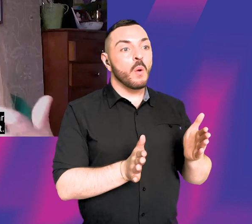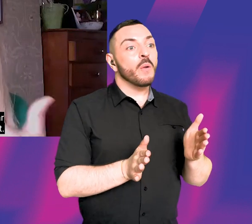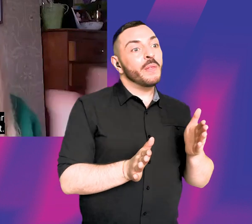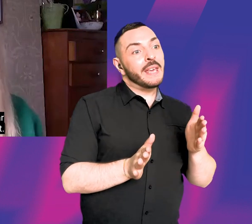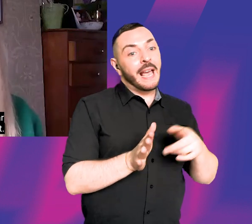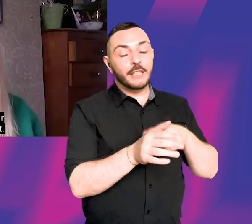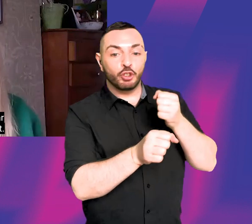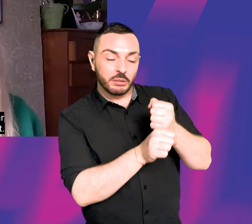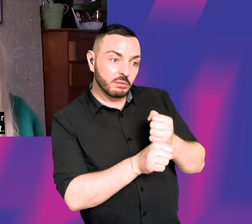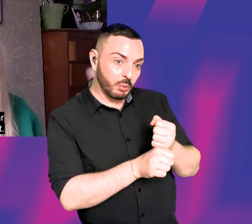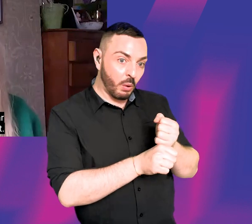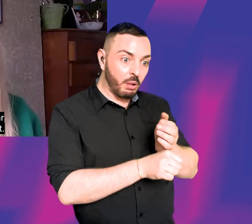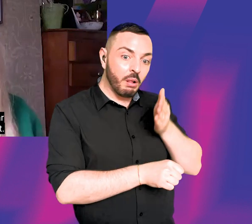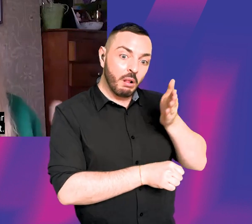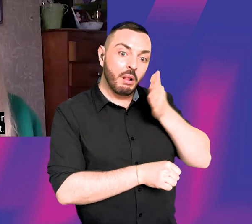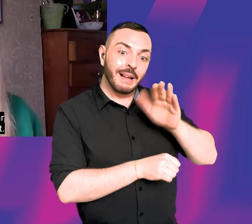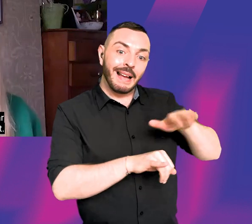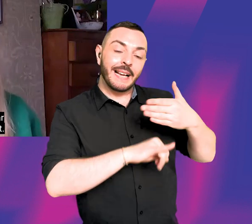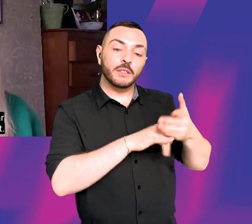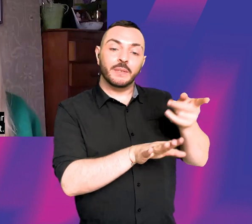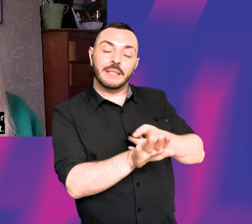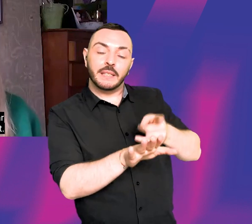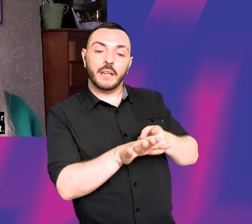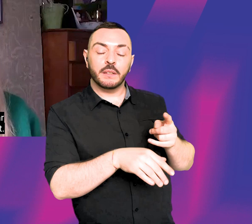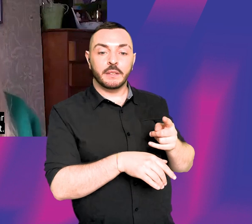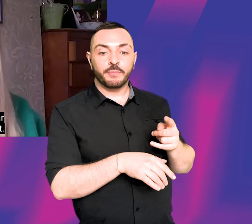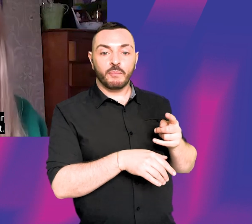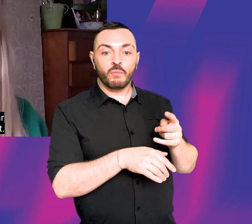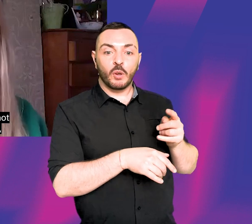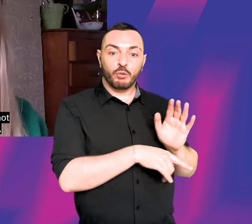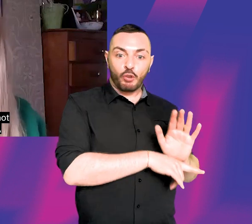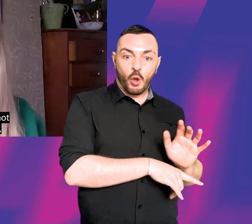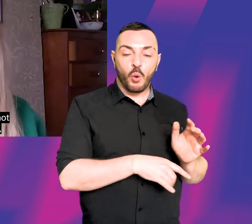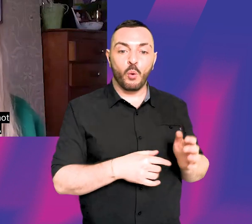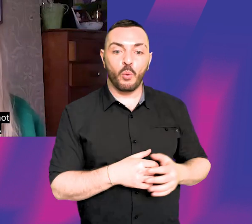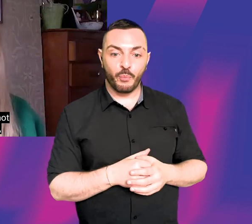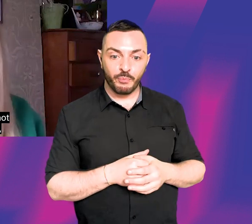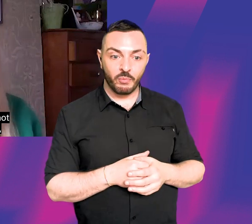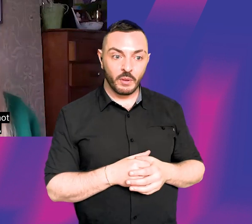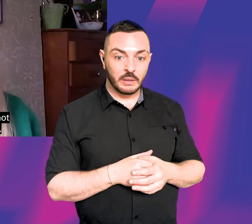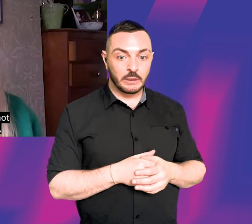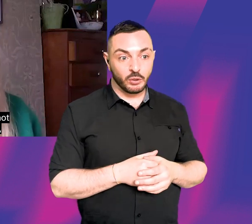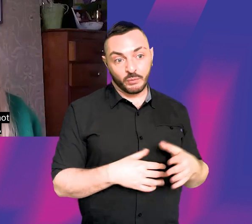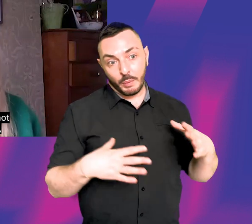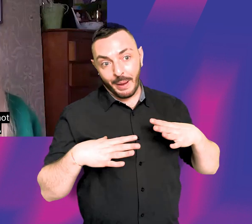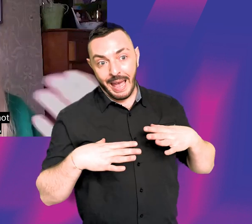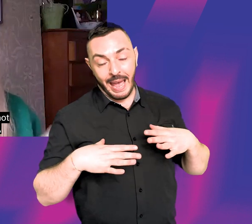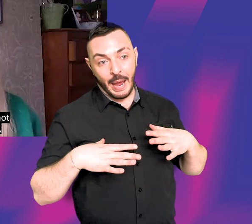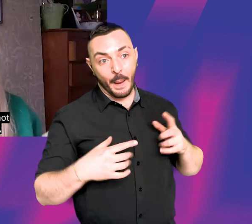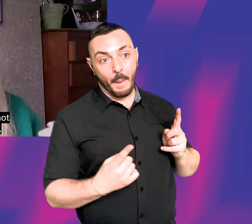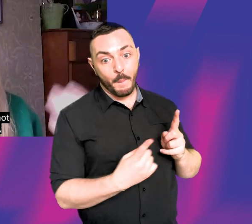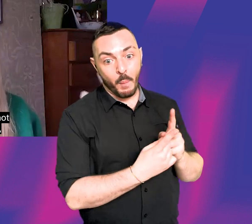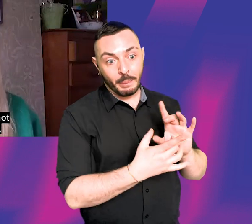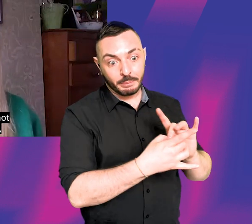show, but not everybody in your year will get an agent off the back of that. So you have to be prepared for that not happening,